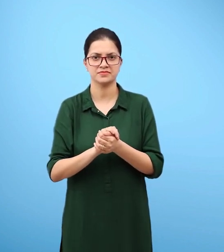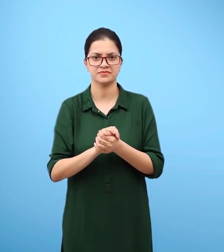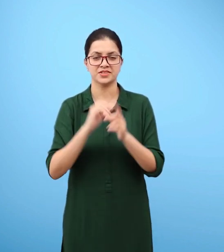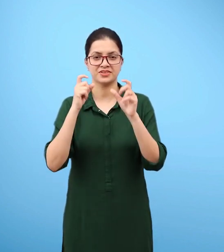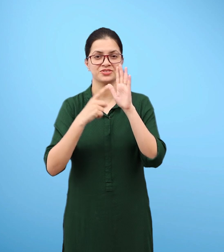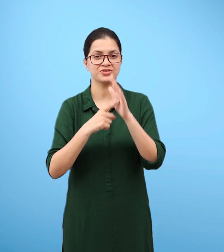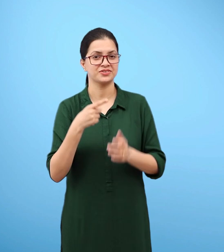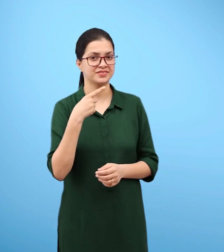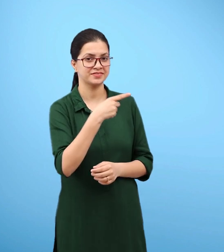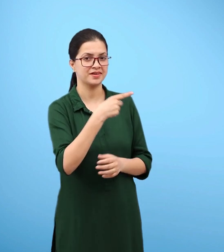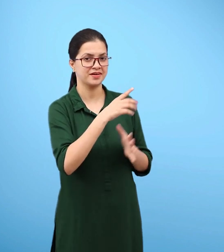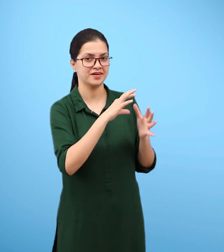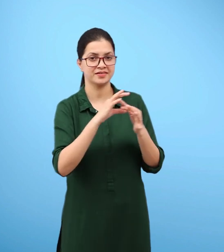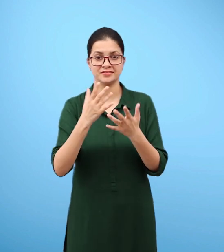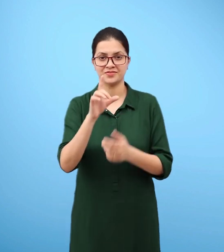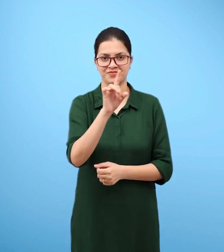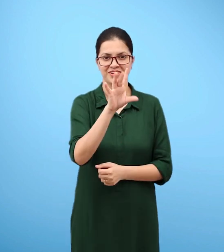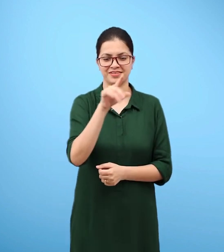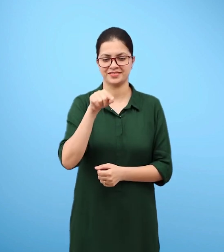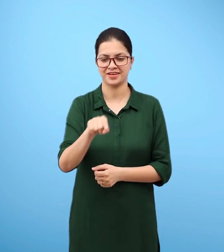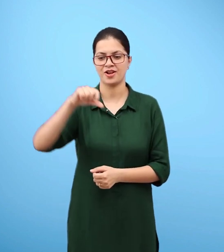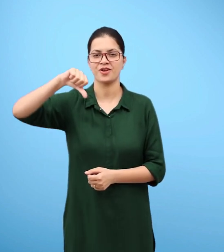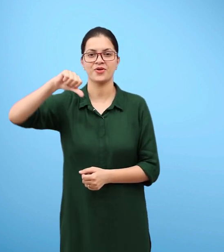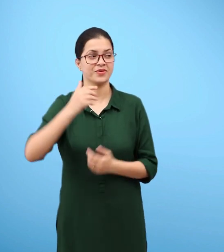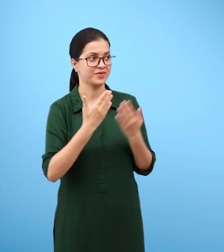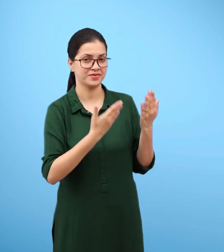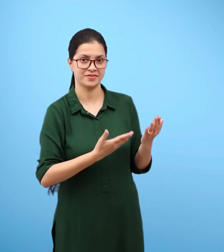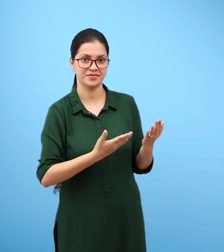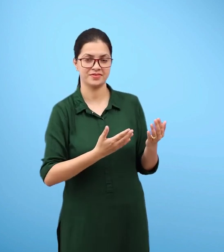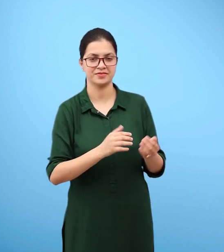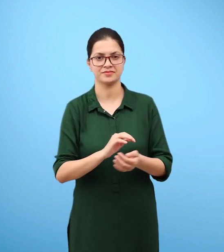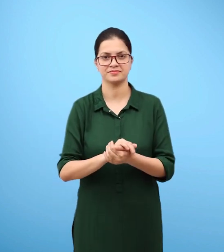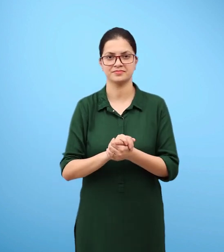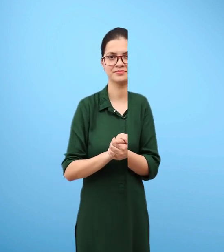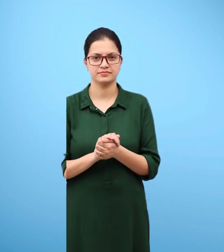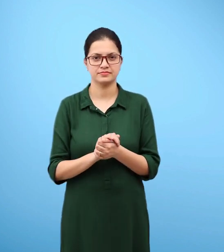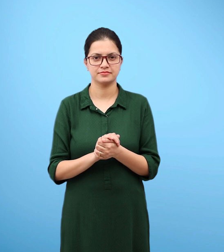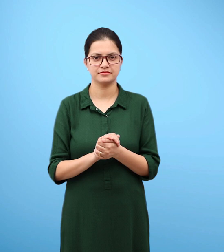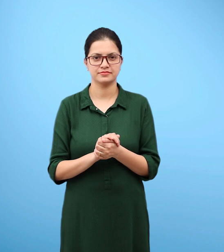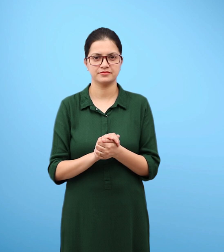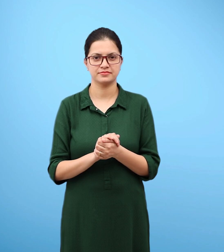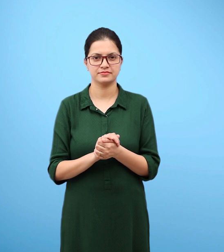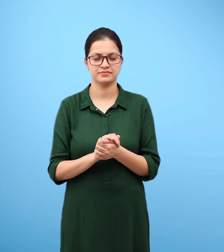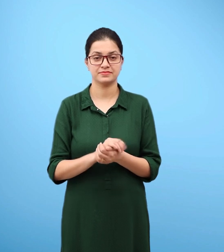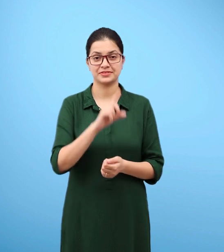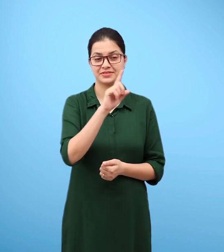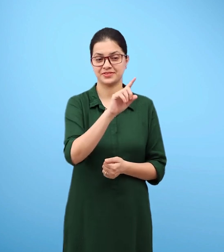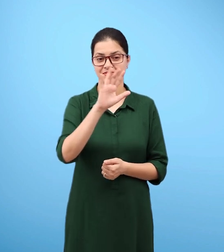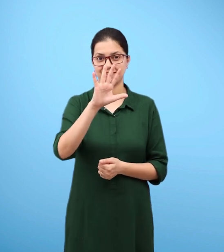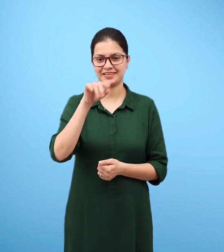Figure 15.9 Figure 15